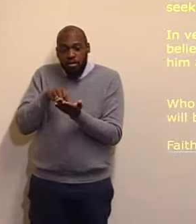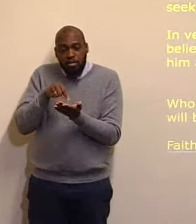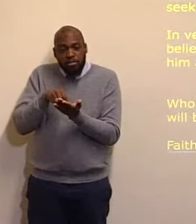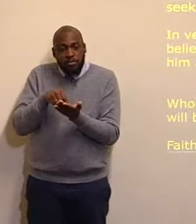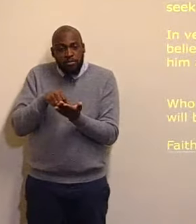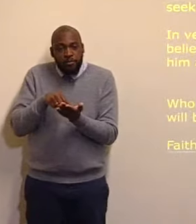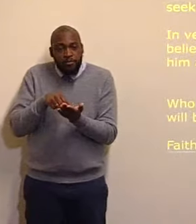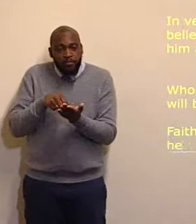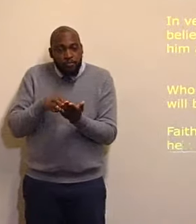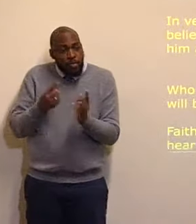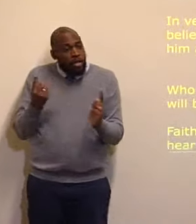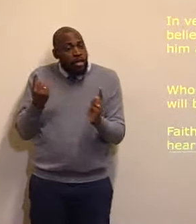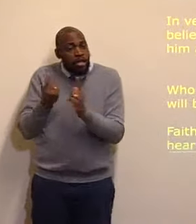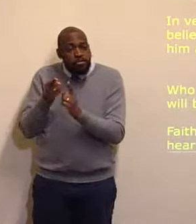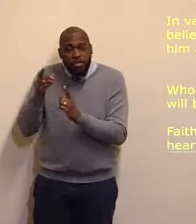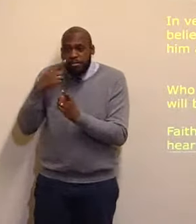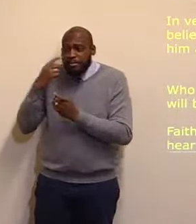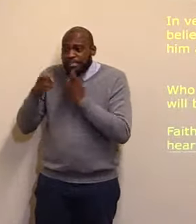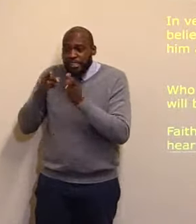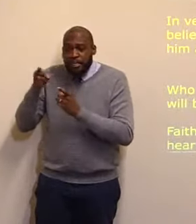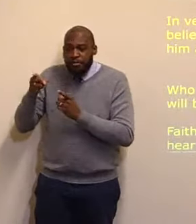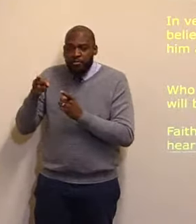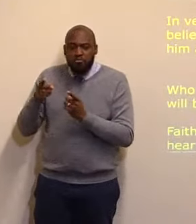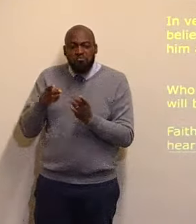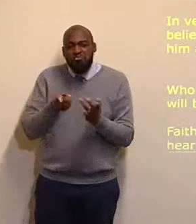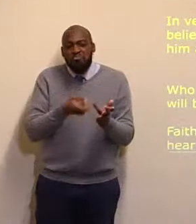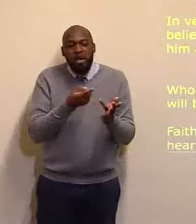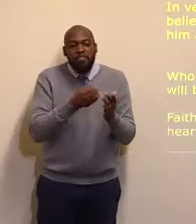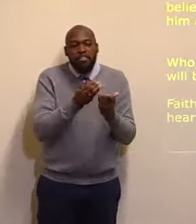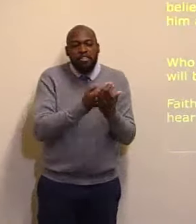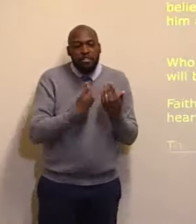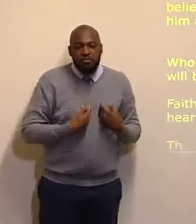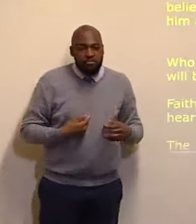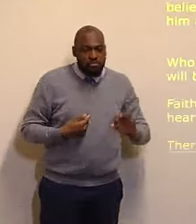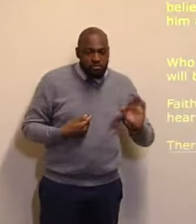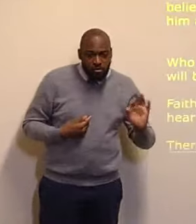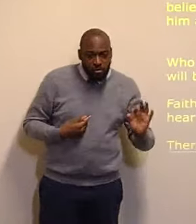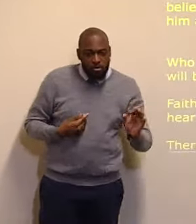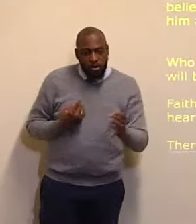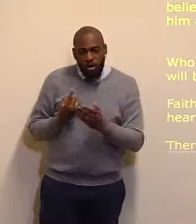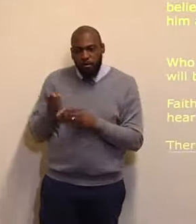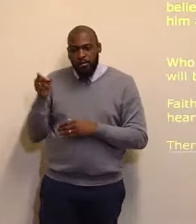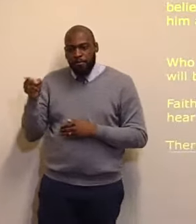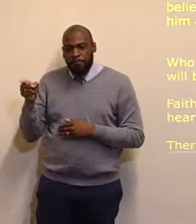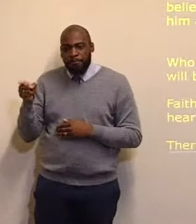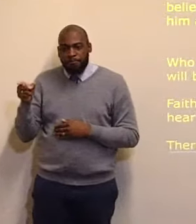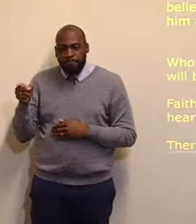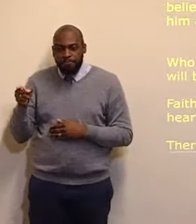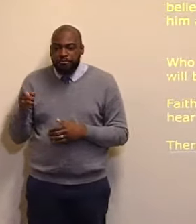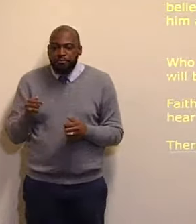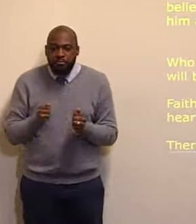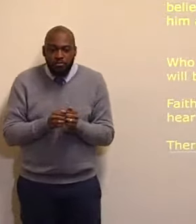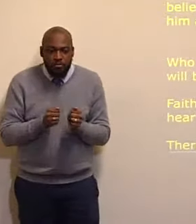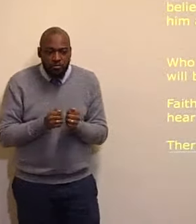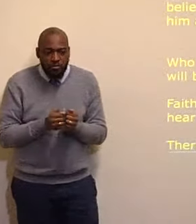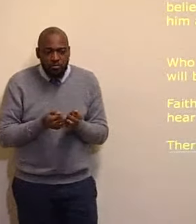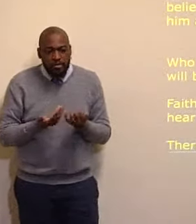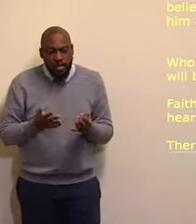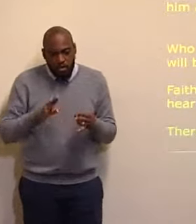after him, there is no other Savior, let's close our time together, by singing, hymn